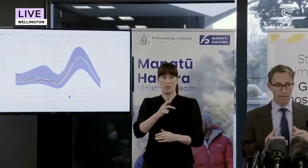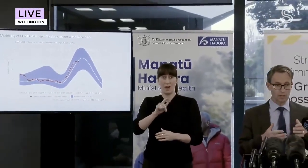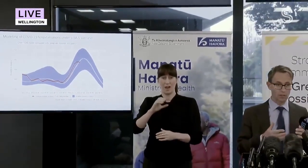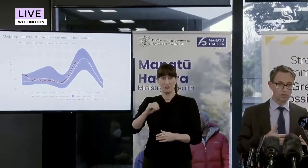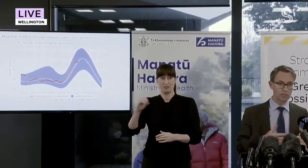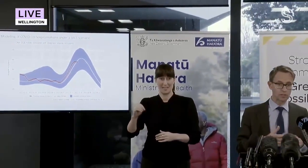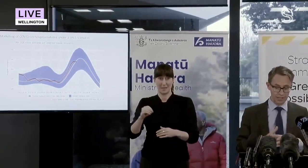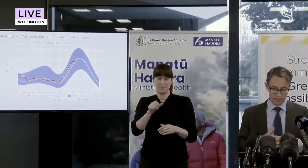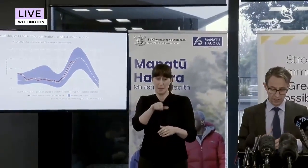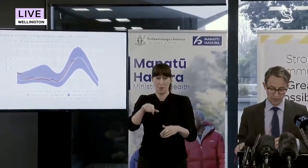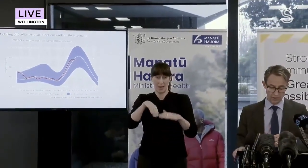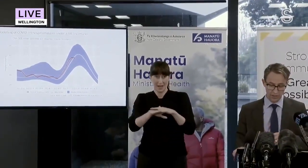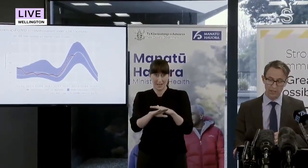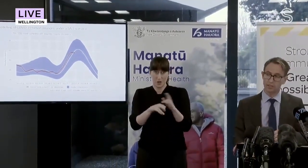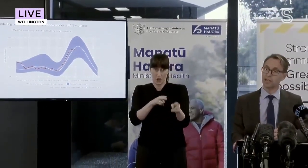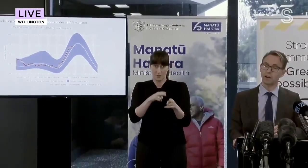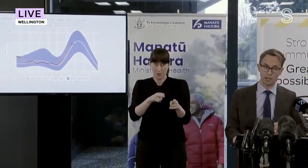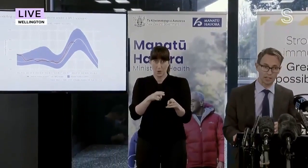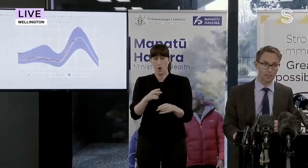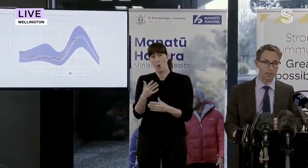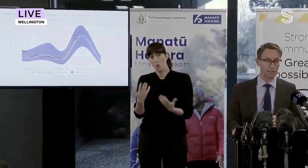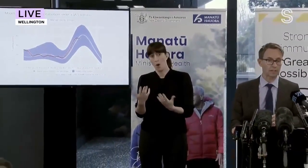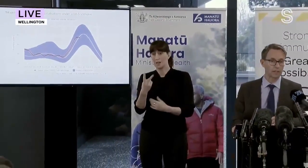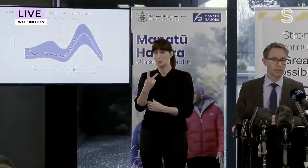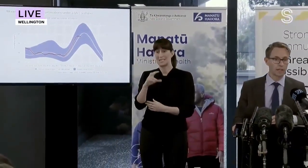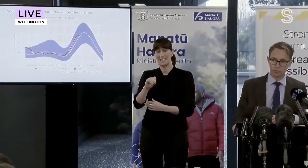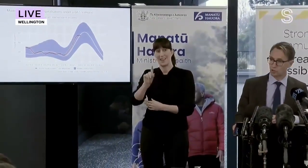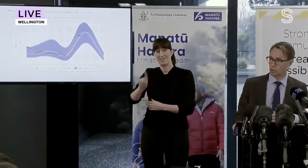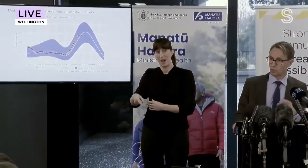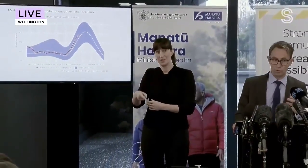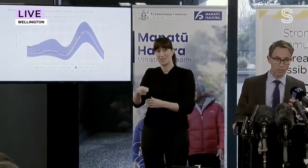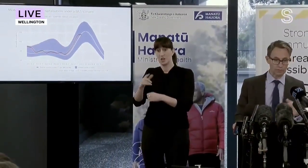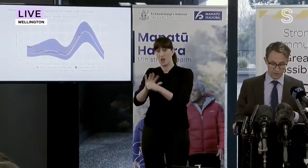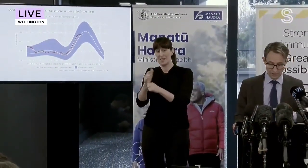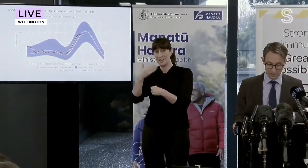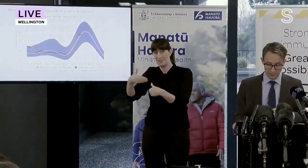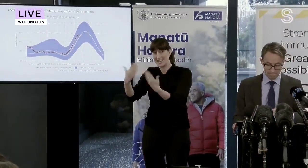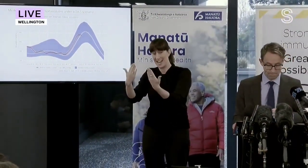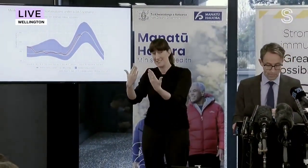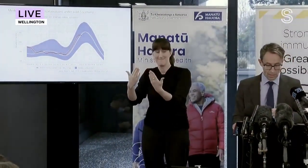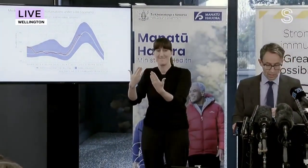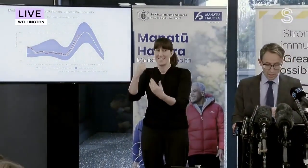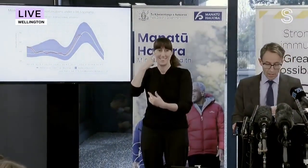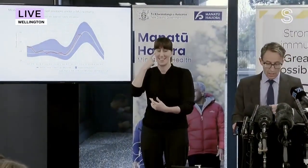and over 20,000 cases a day, is now highly unlikely. And I'm sure we're all relieved to see this.